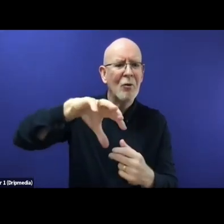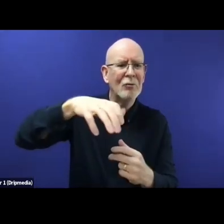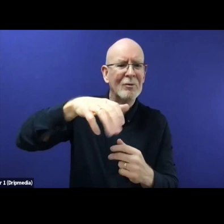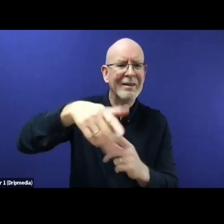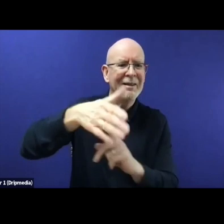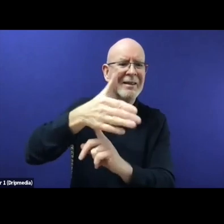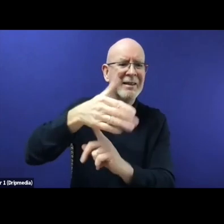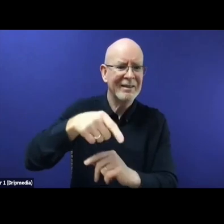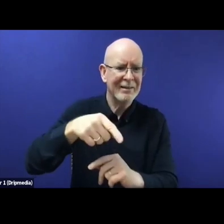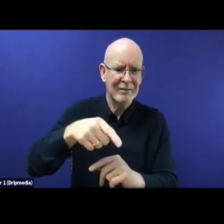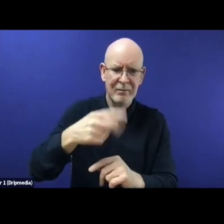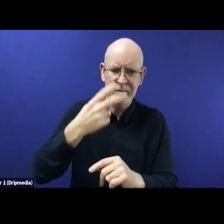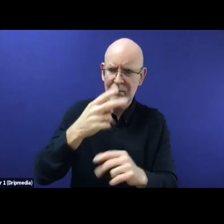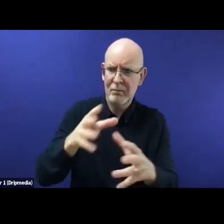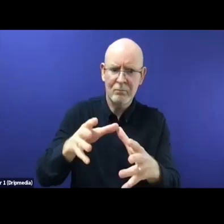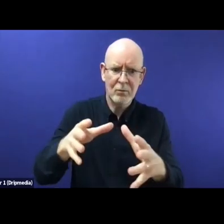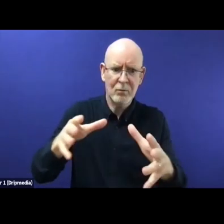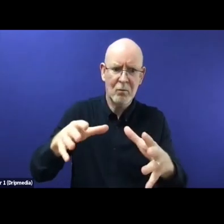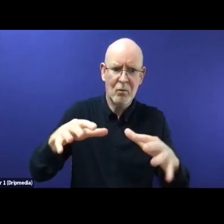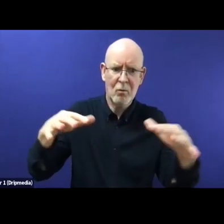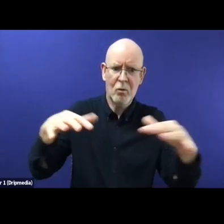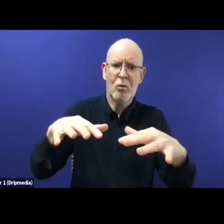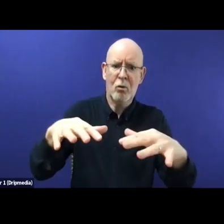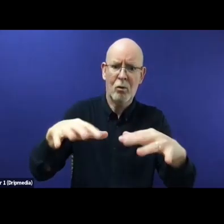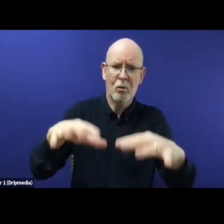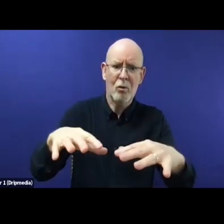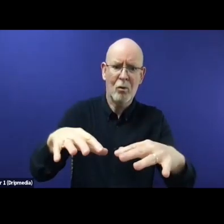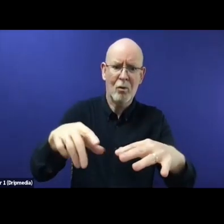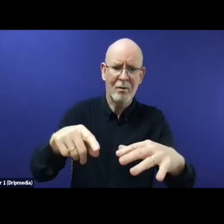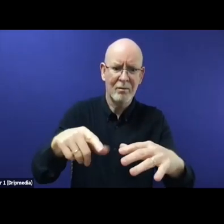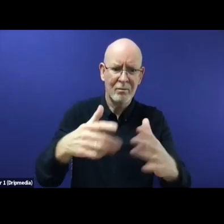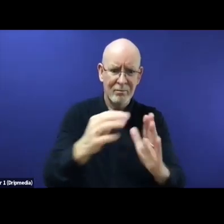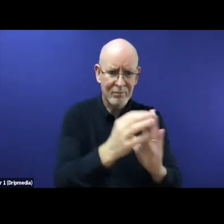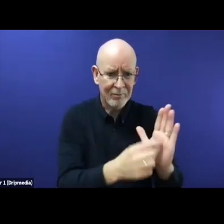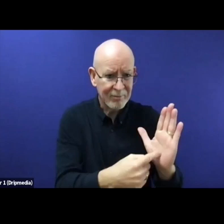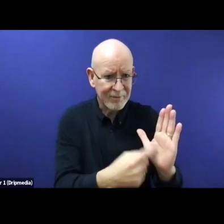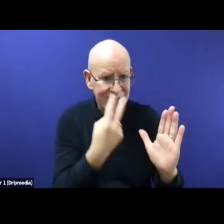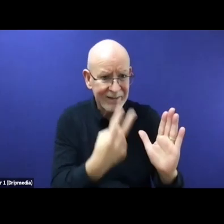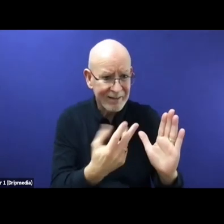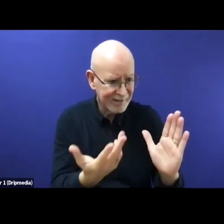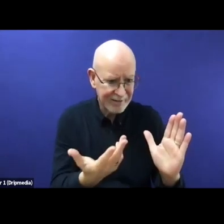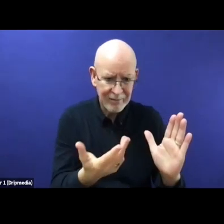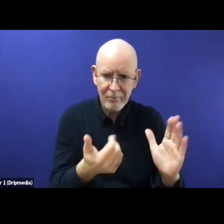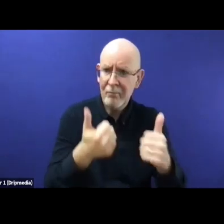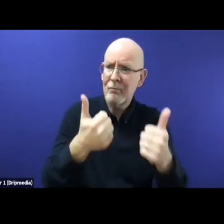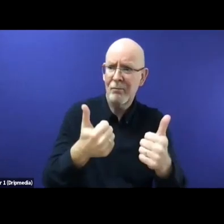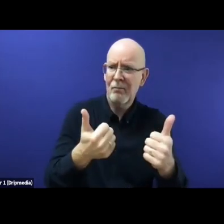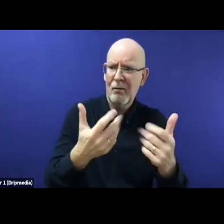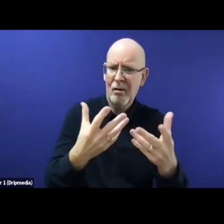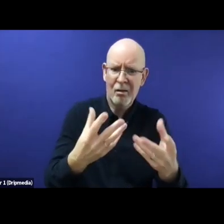or watered down in the EU-Turkey deal made in 2016. And I think it's safe to say that the